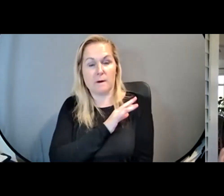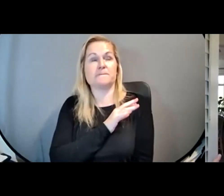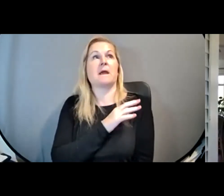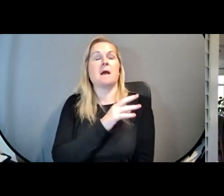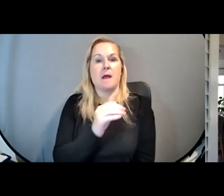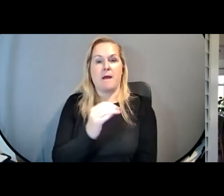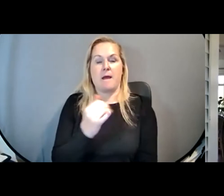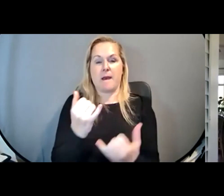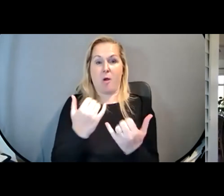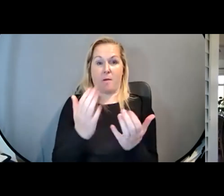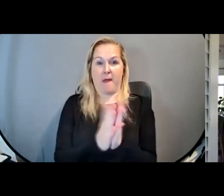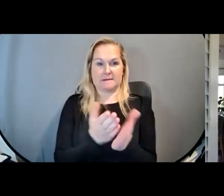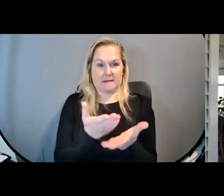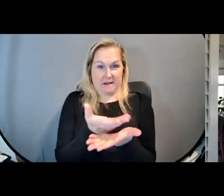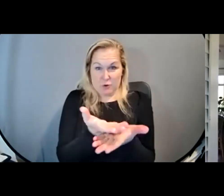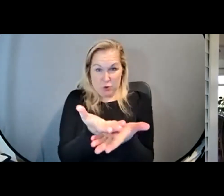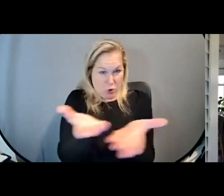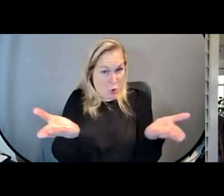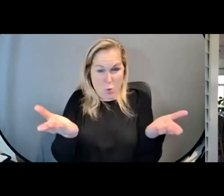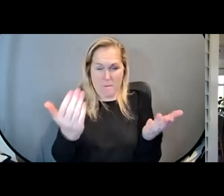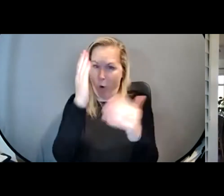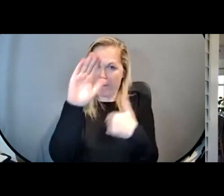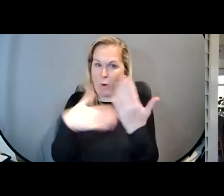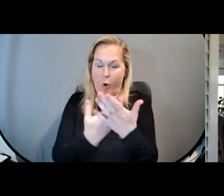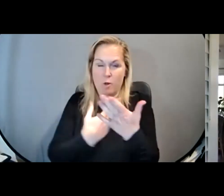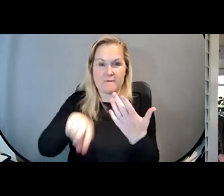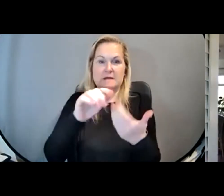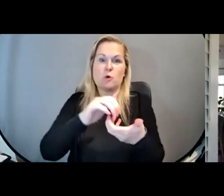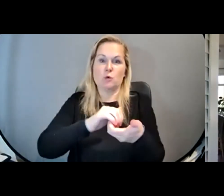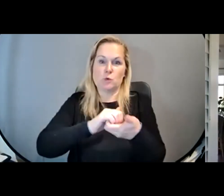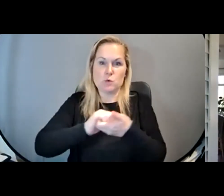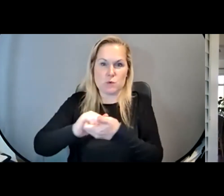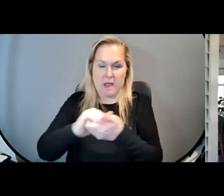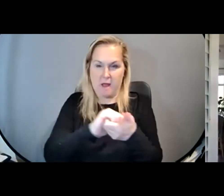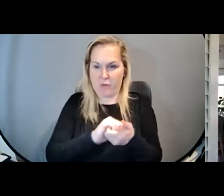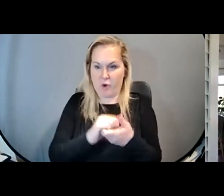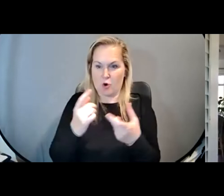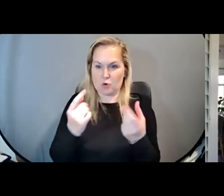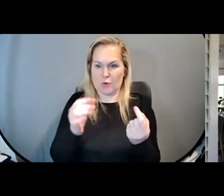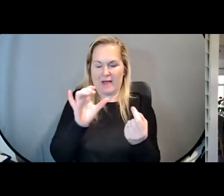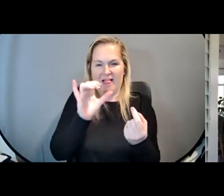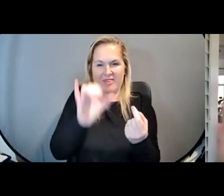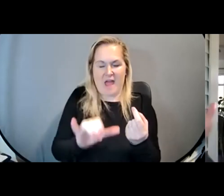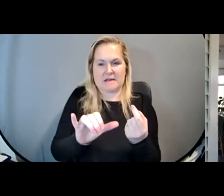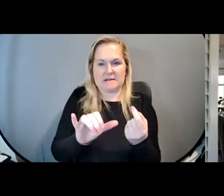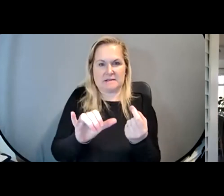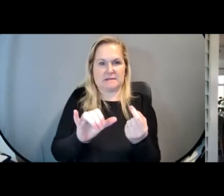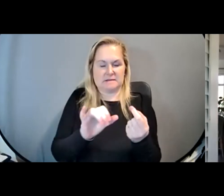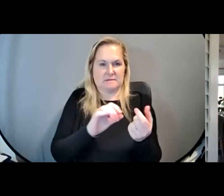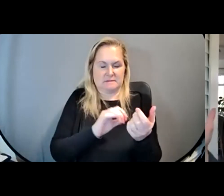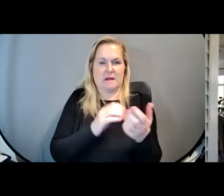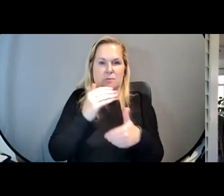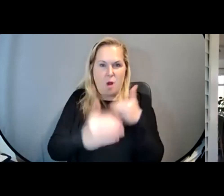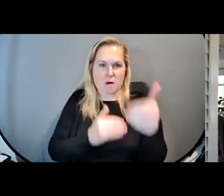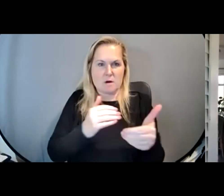I'm asking this group and what I'm hoping all of us can do together is make the acceleration of that progress